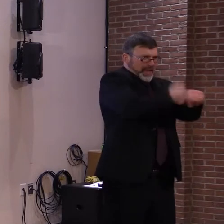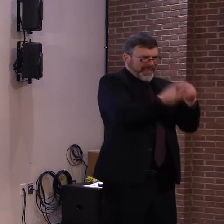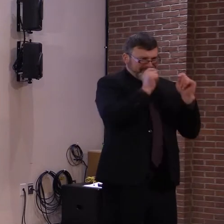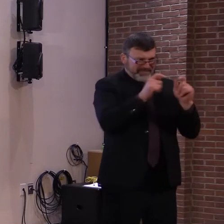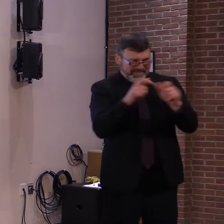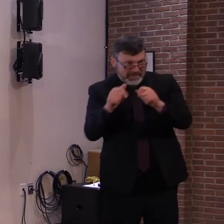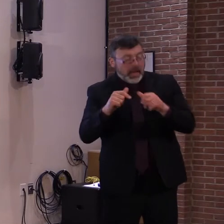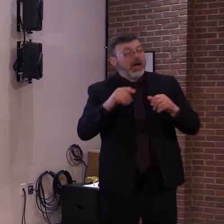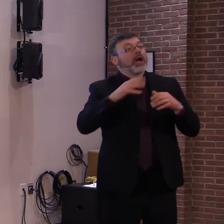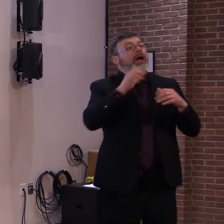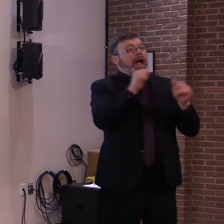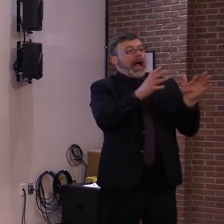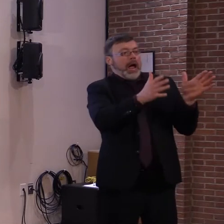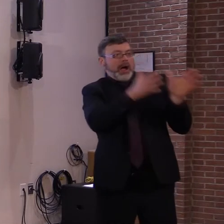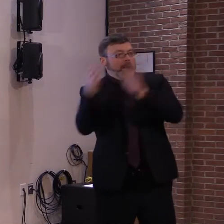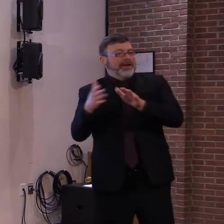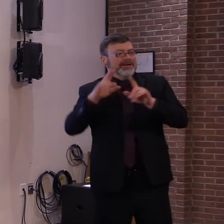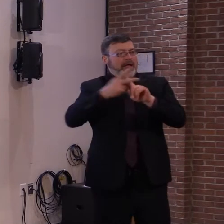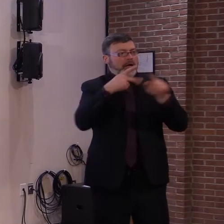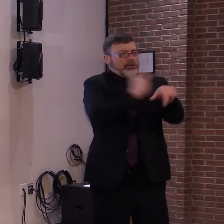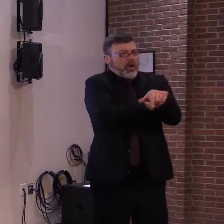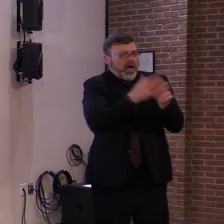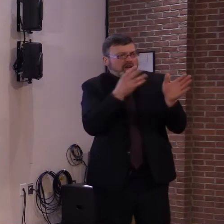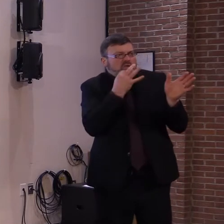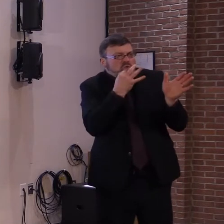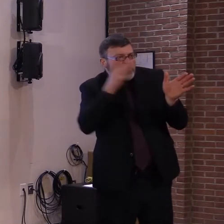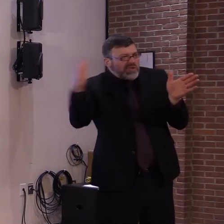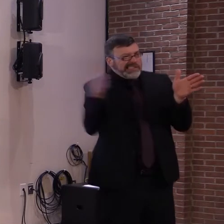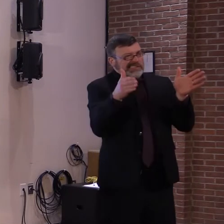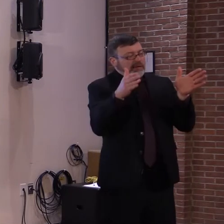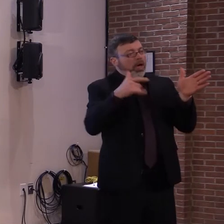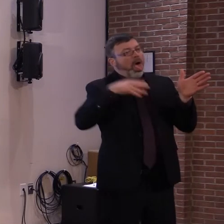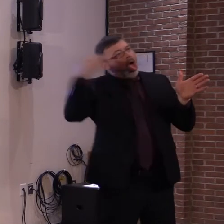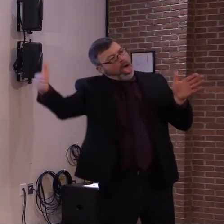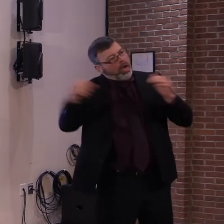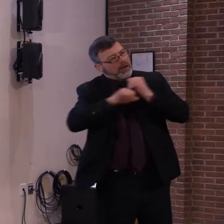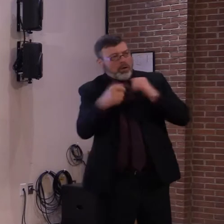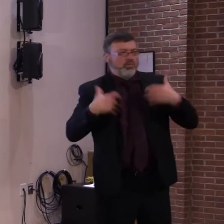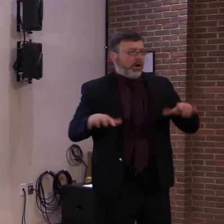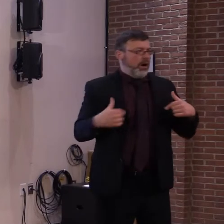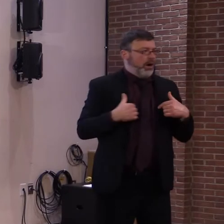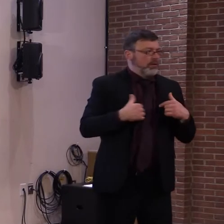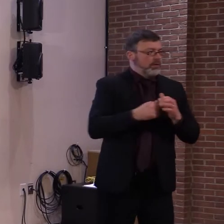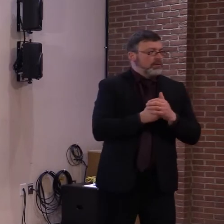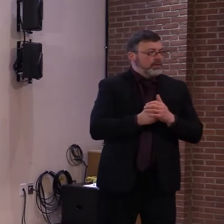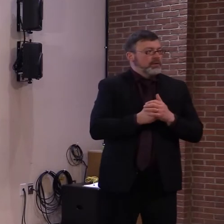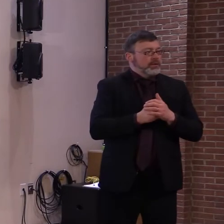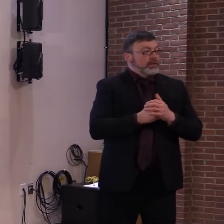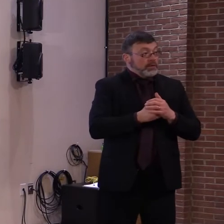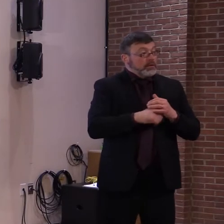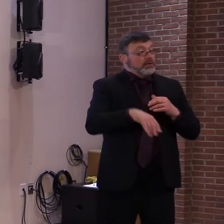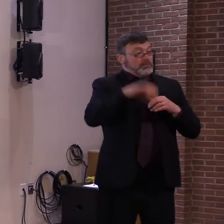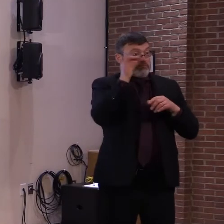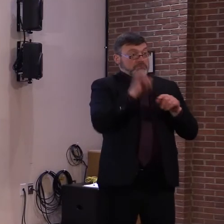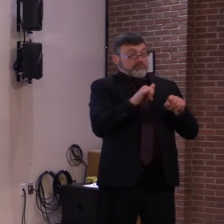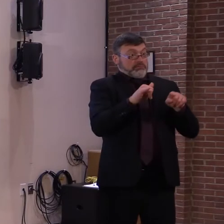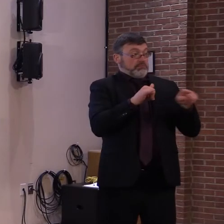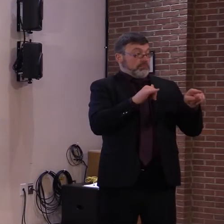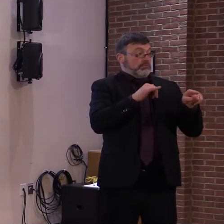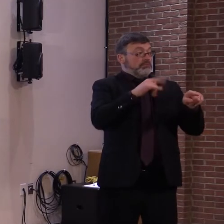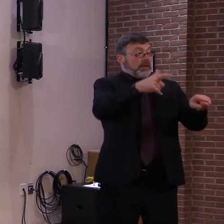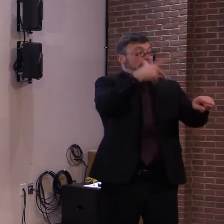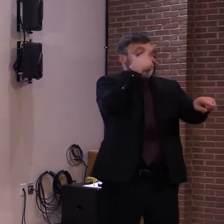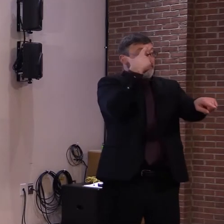second dose at the time and place you are administered your first dose. We continue to follow closely